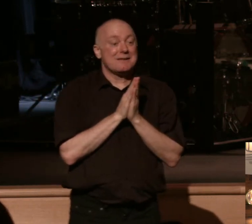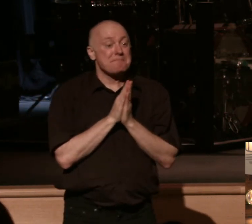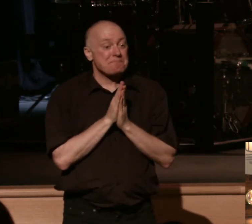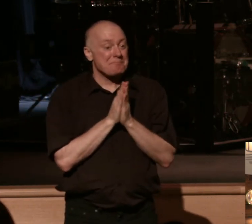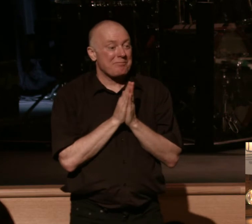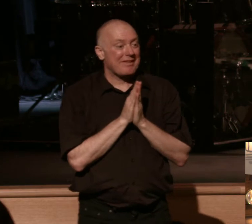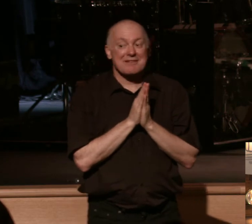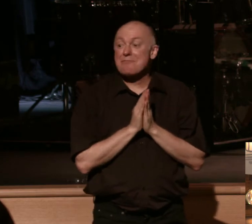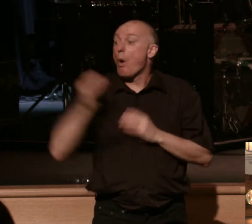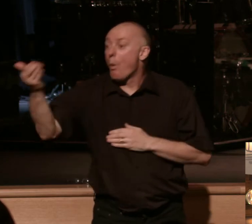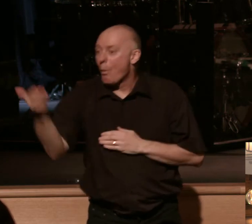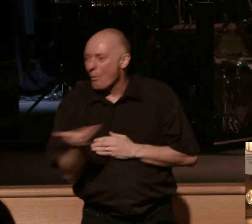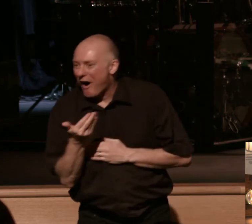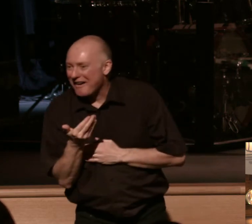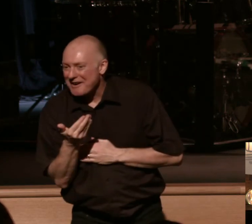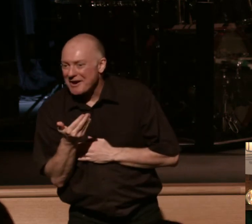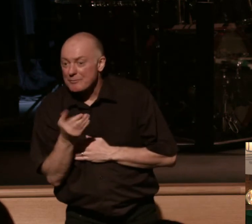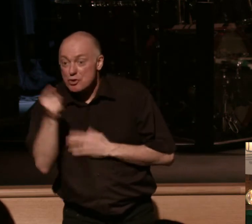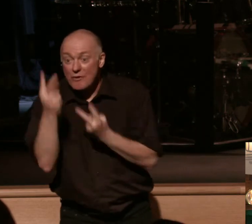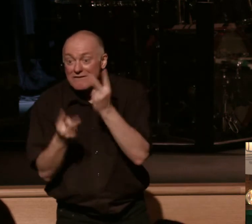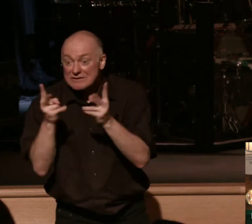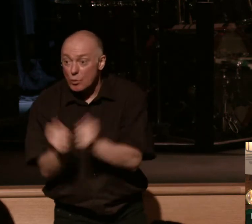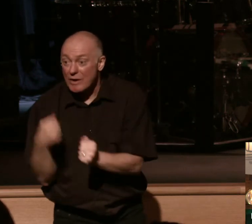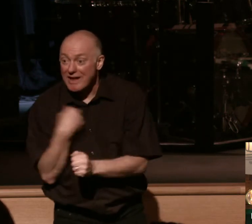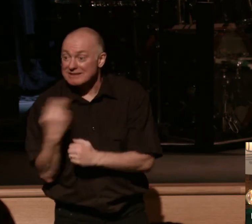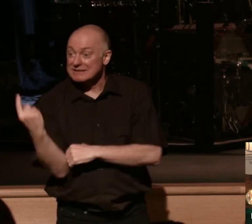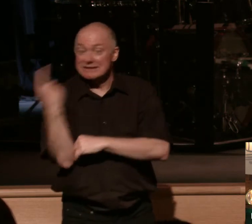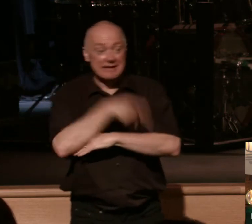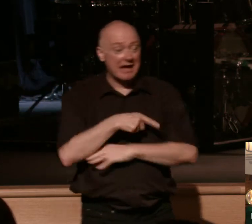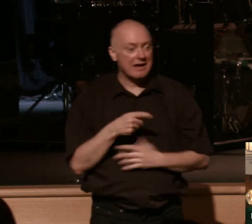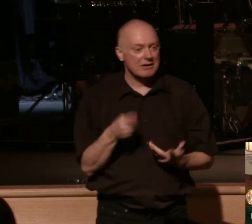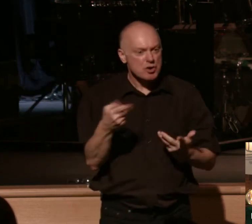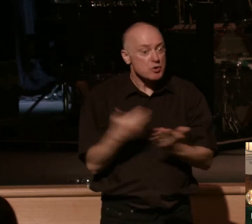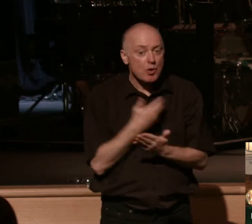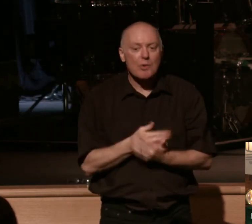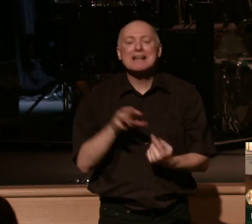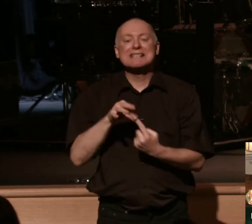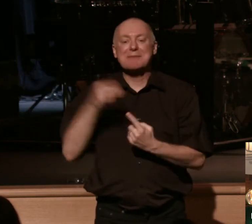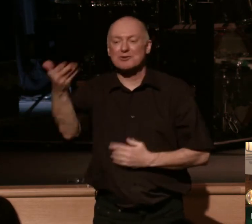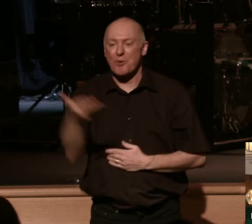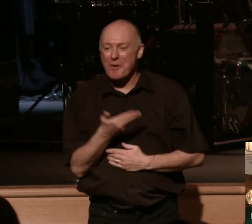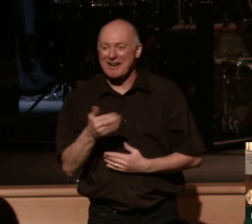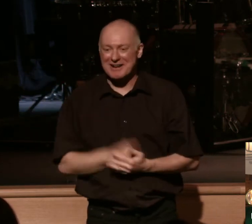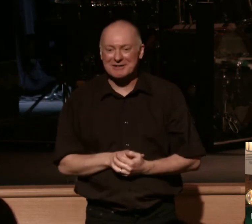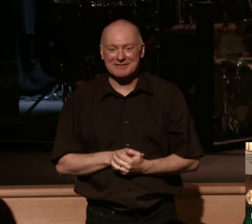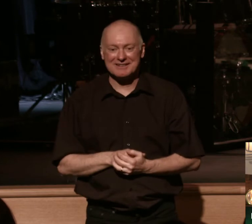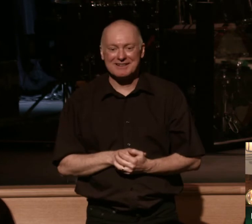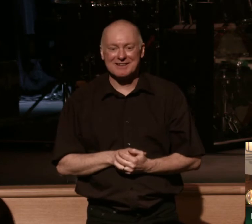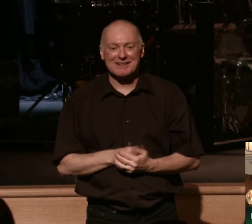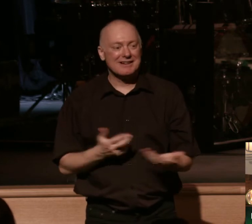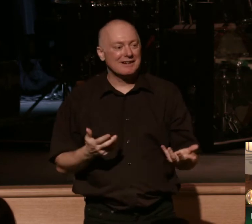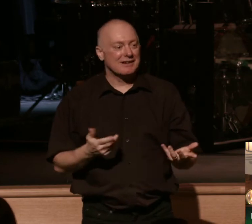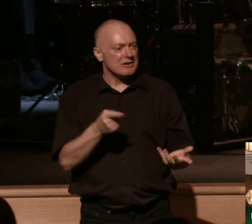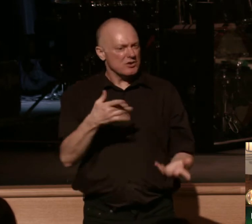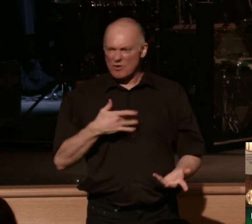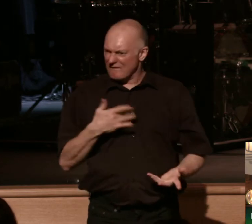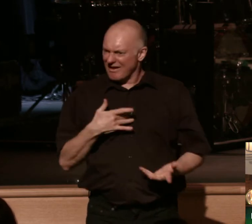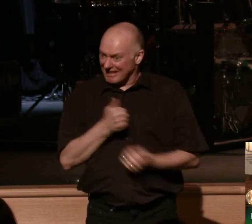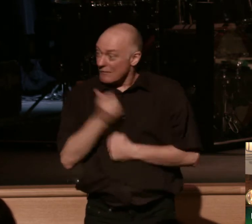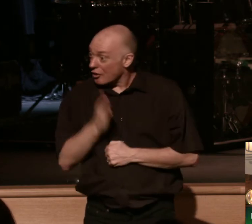Hey, welcome. If you're visiting with us today or you're new, a special welcome to you too. So glad that you are, that you would sense the love of God and the